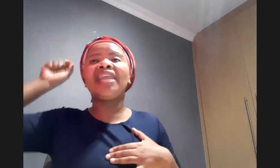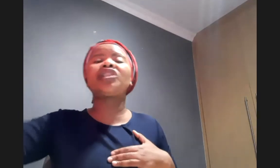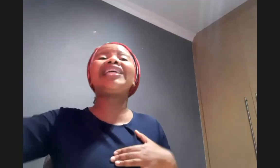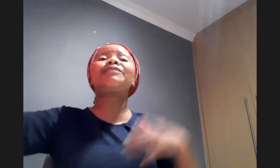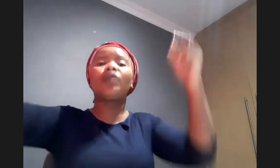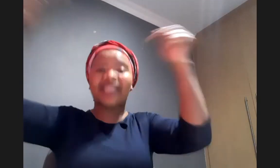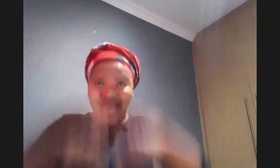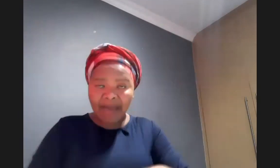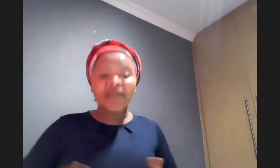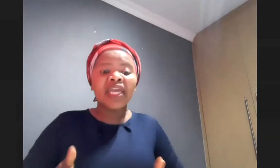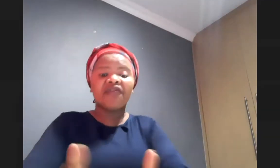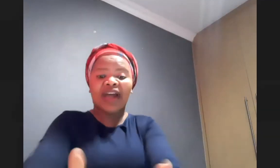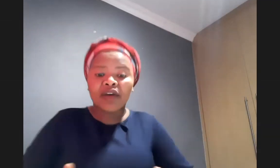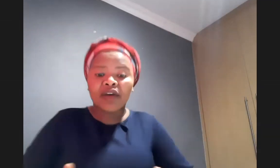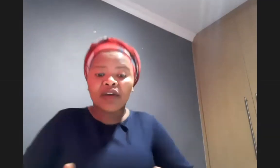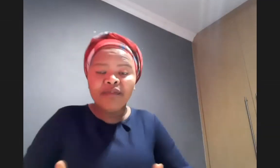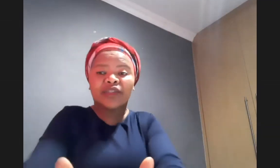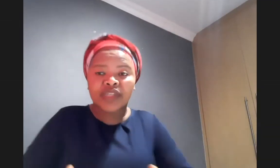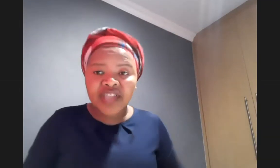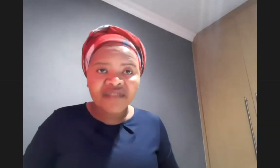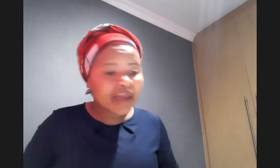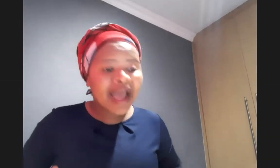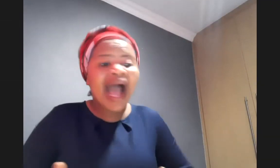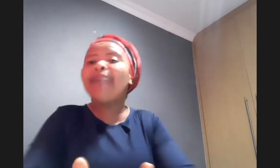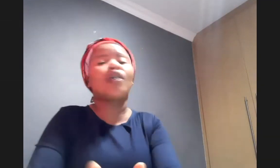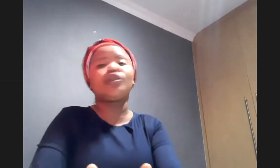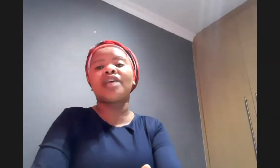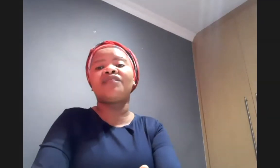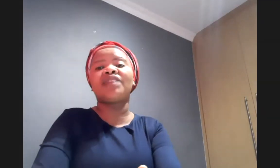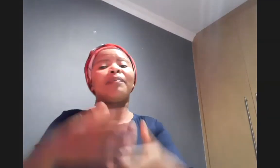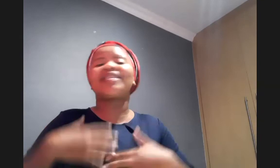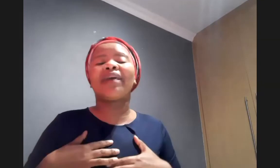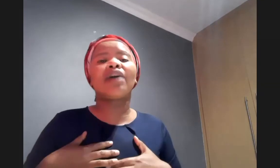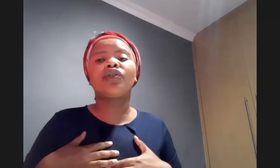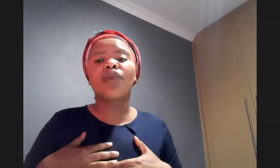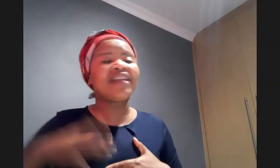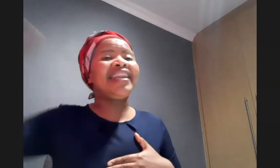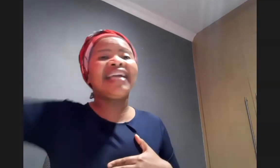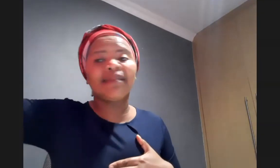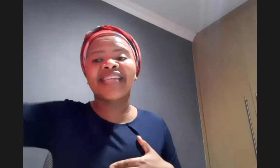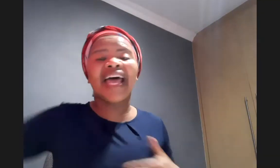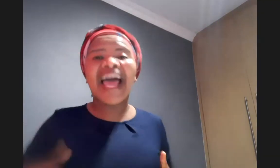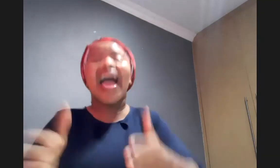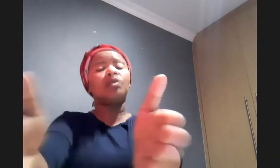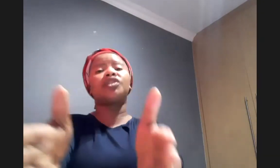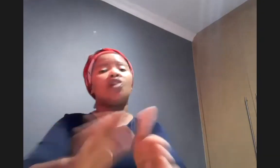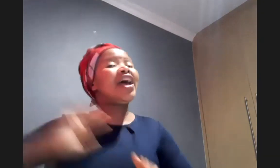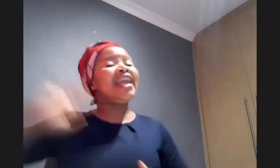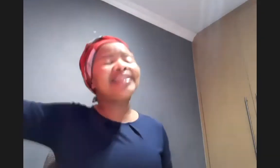if jesus puts them in front of me to serve them i'm going to serve them because i want to go to heaven let them sell i will serve let them